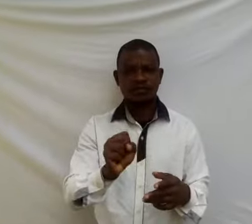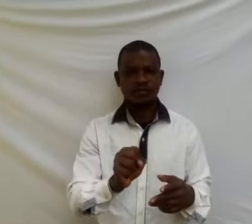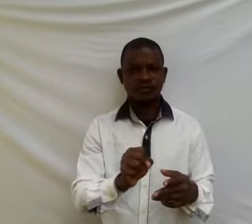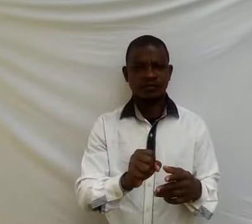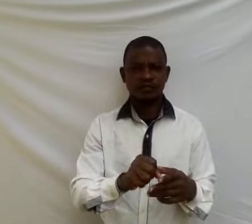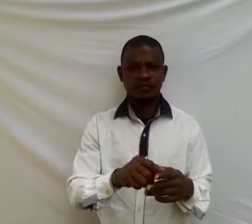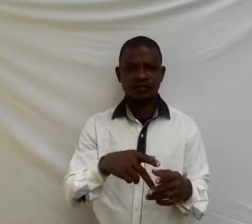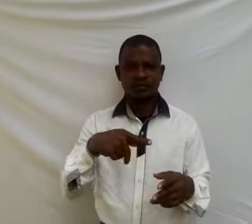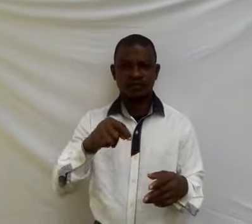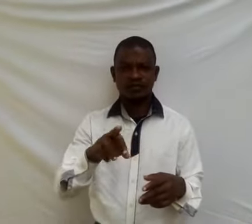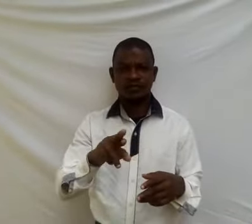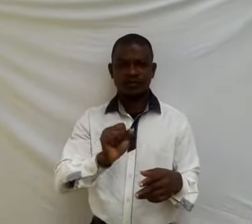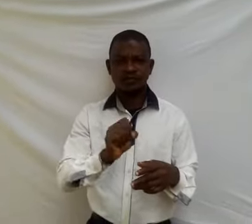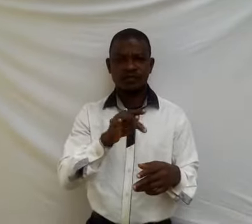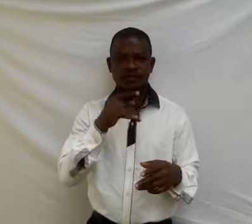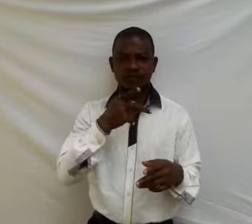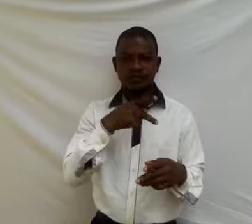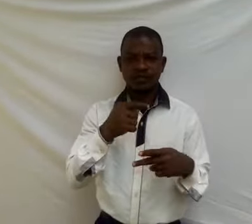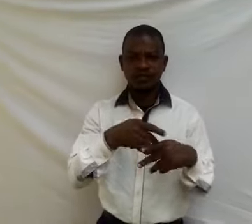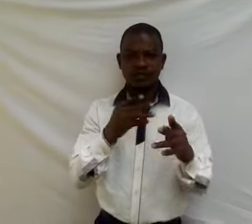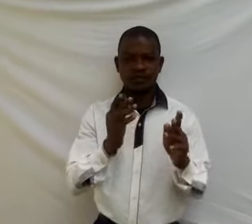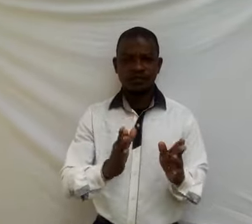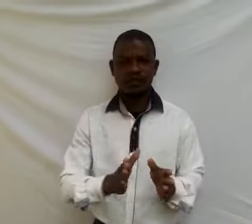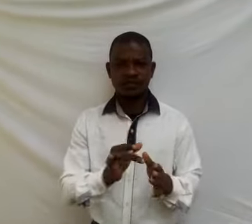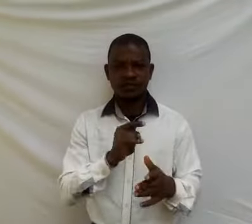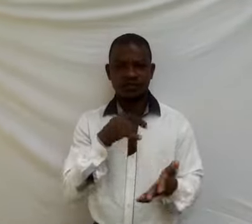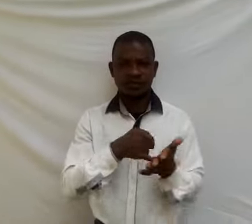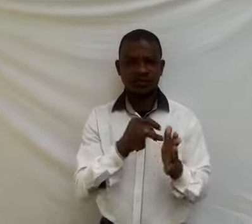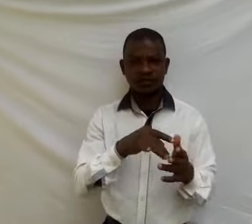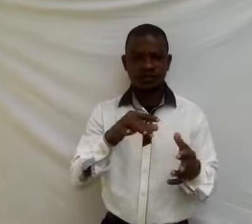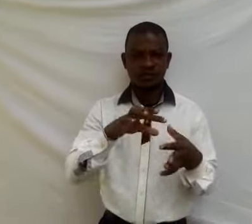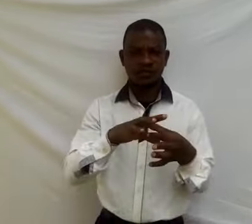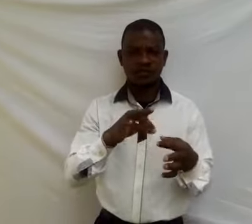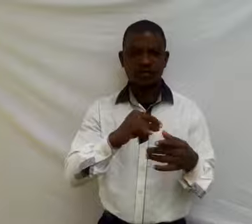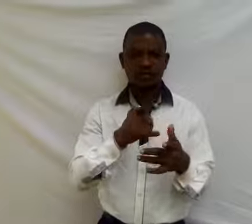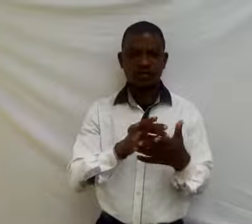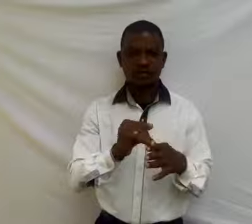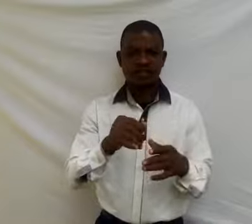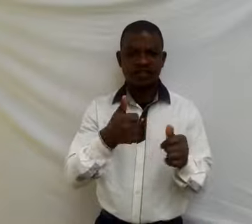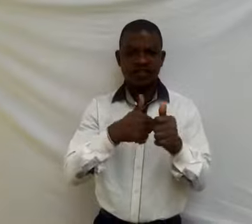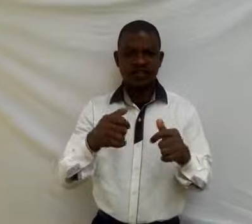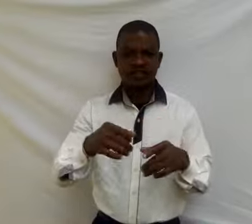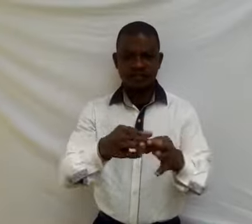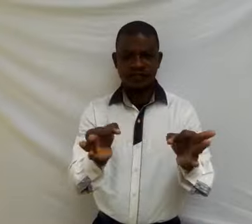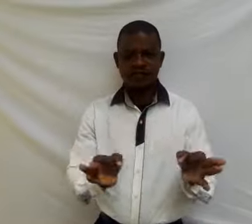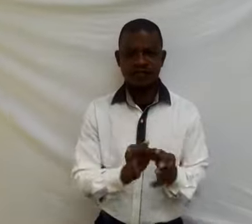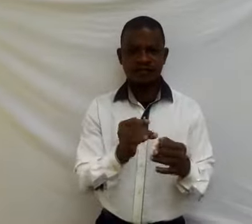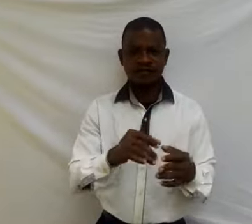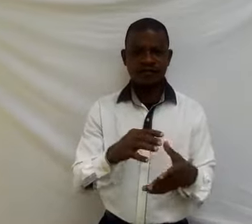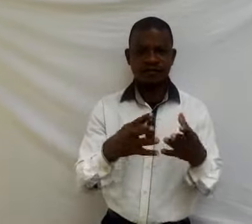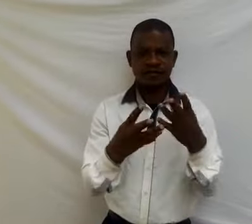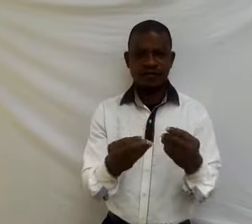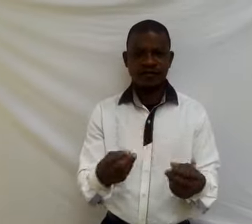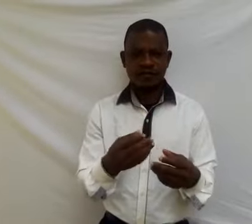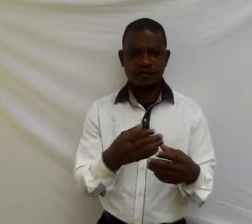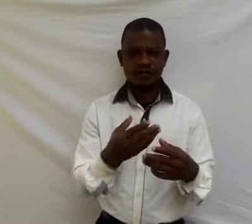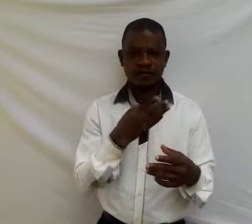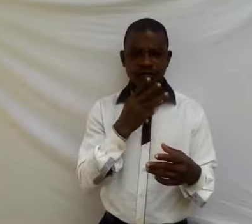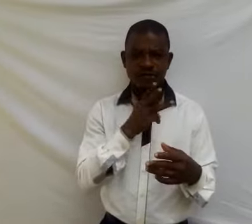Precipitation. It is defined as any form of liquid or solid water particles